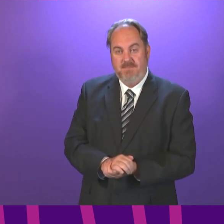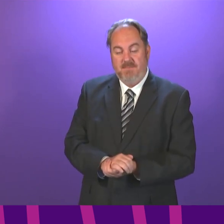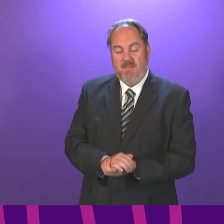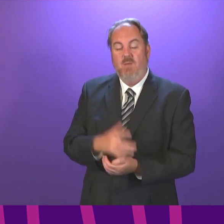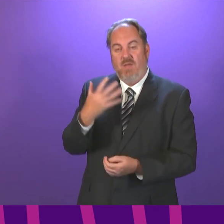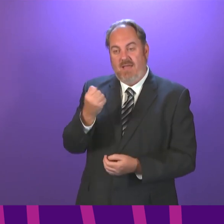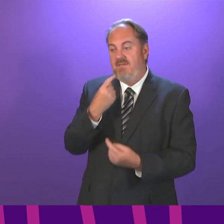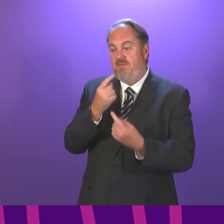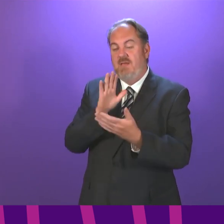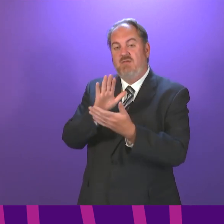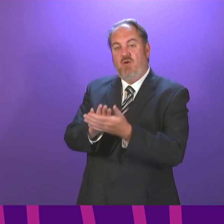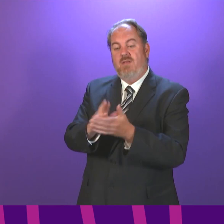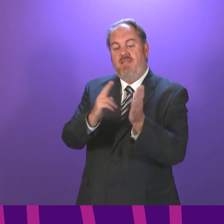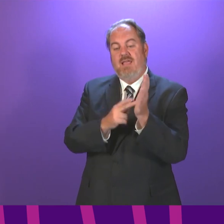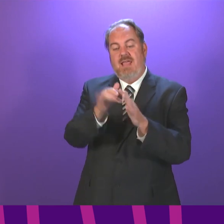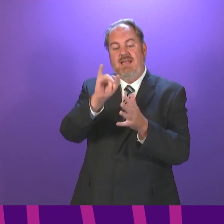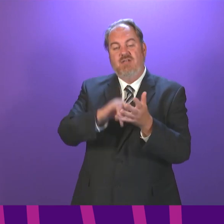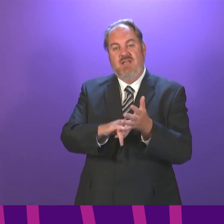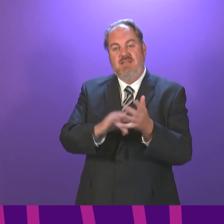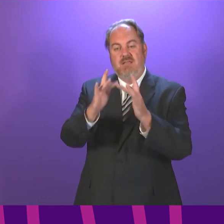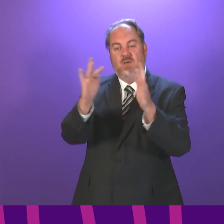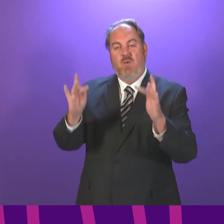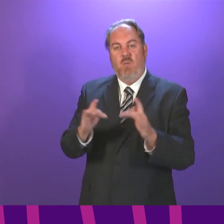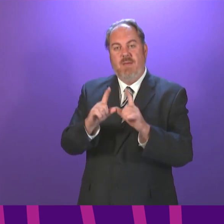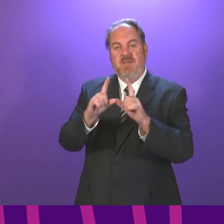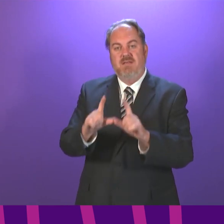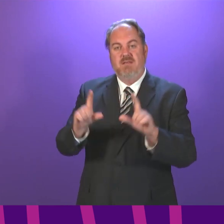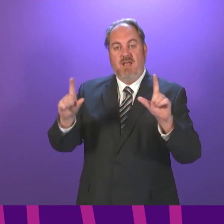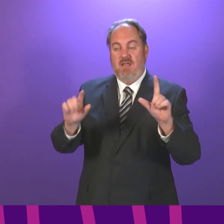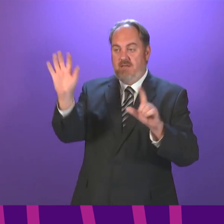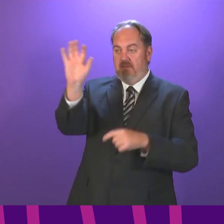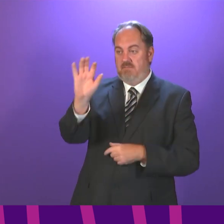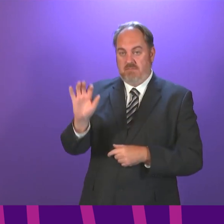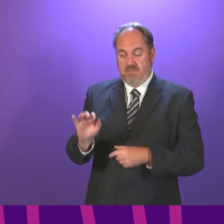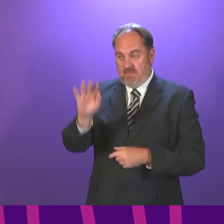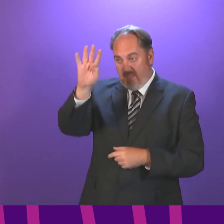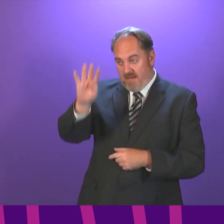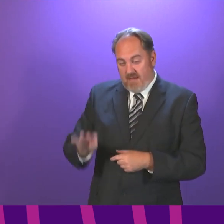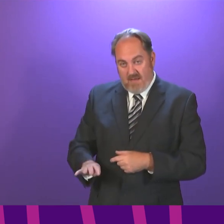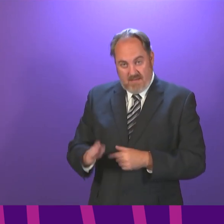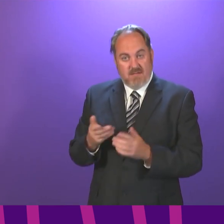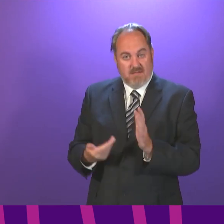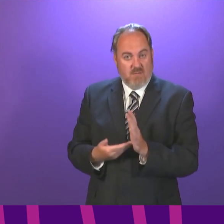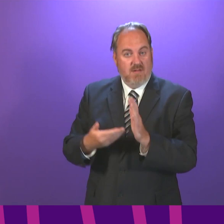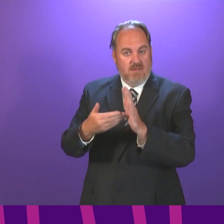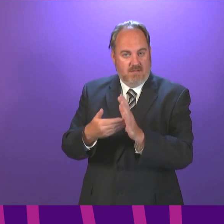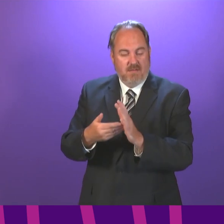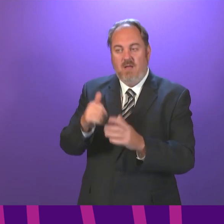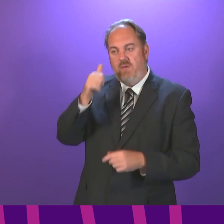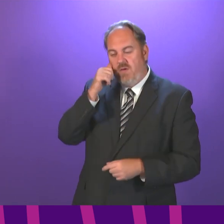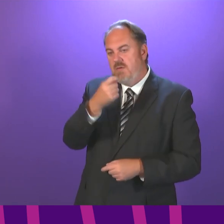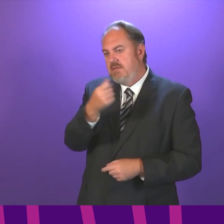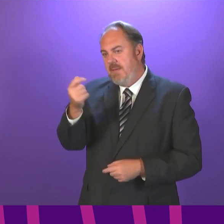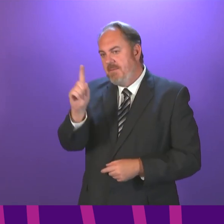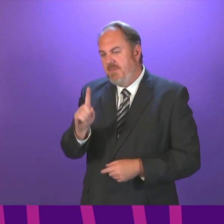website, and we will continue to do everything we can to make the process of vaccination, particularly for those who will find that most challenging, as